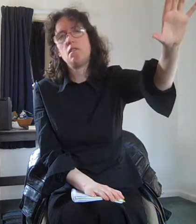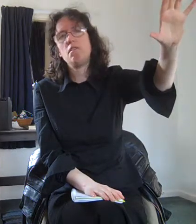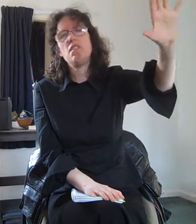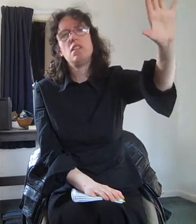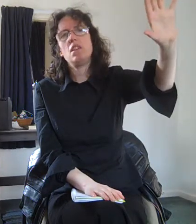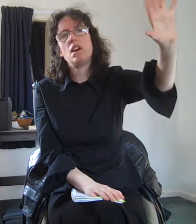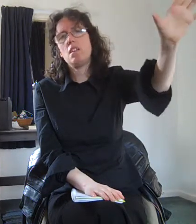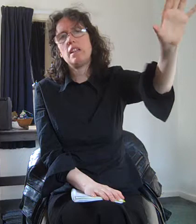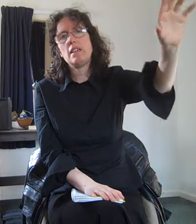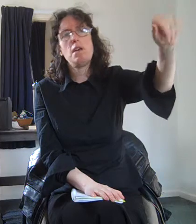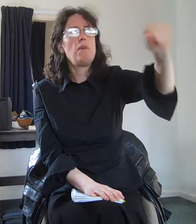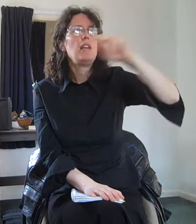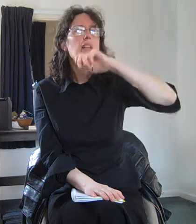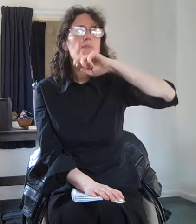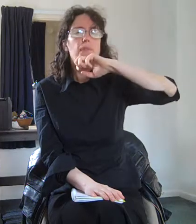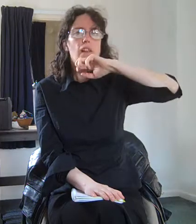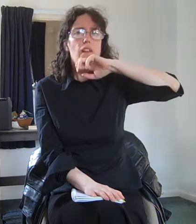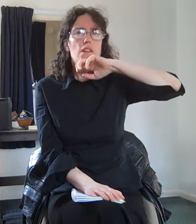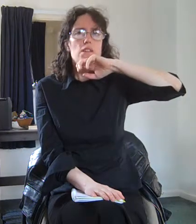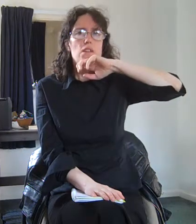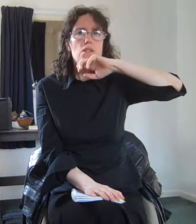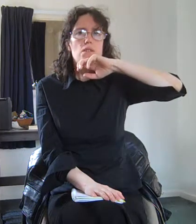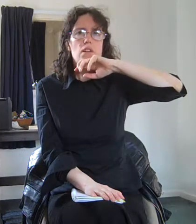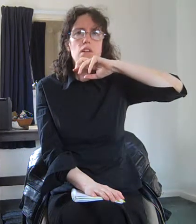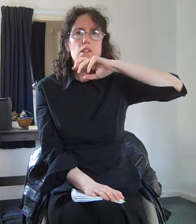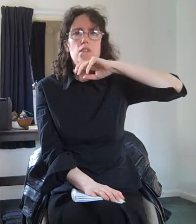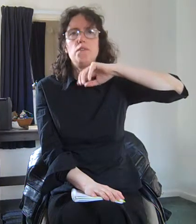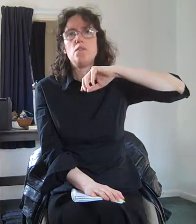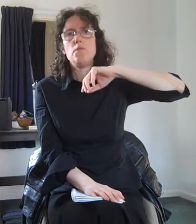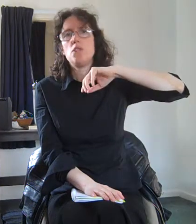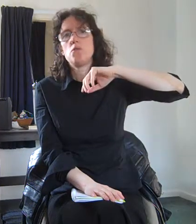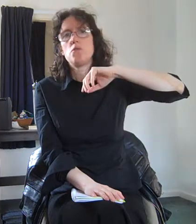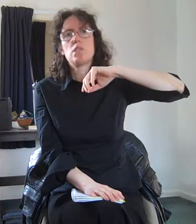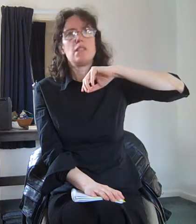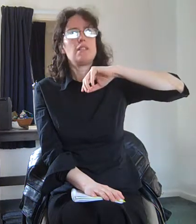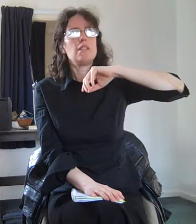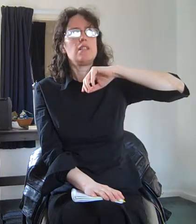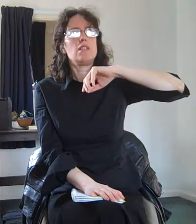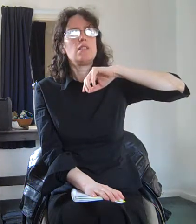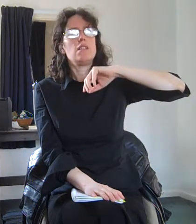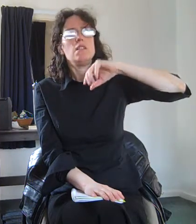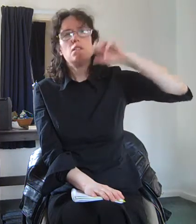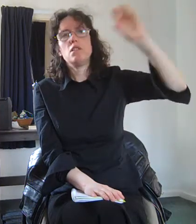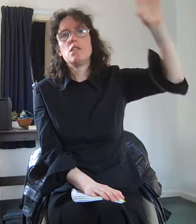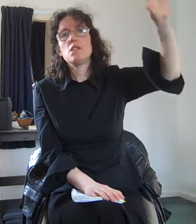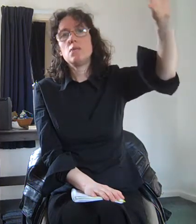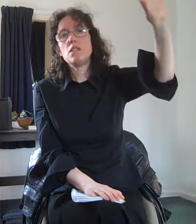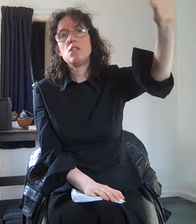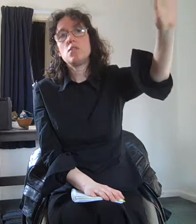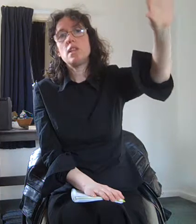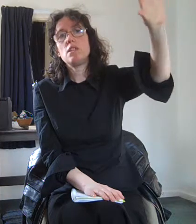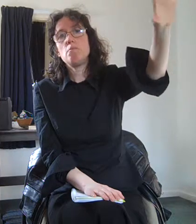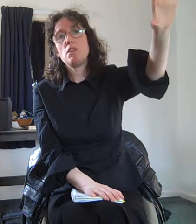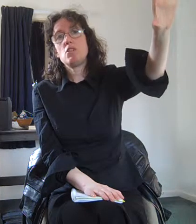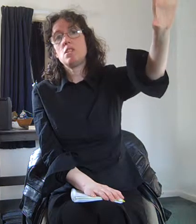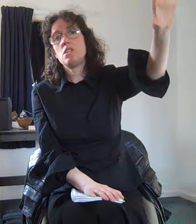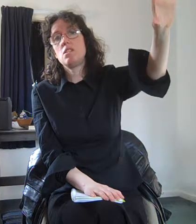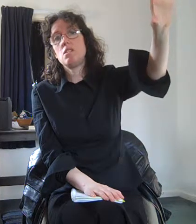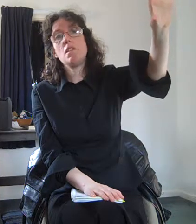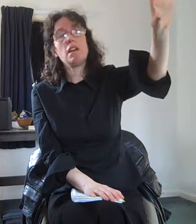hardly that many so you know if you're a bit short-sighted you know you can squint and strain as much as much you